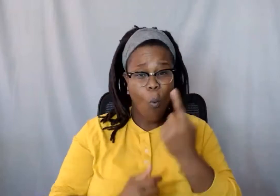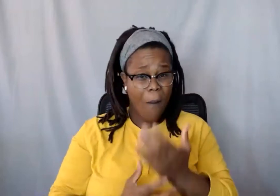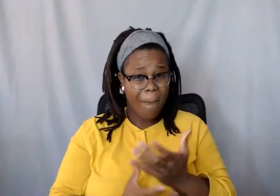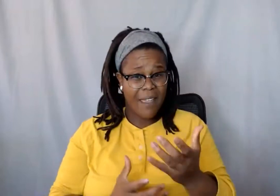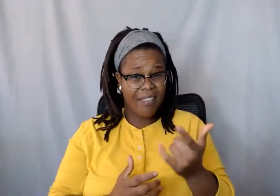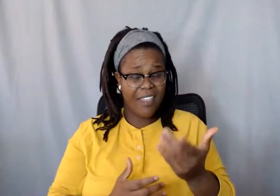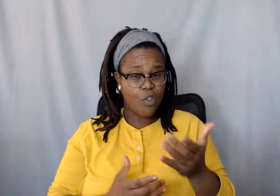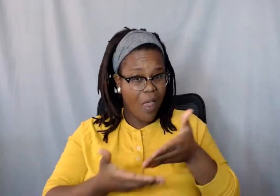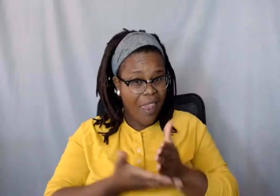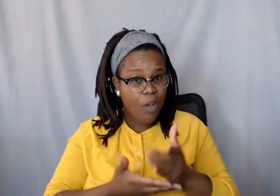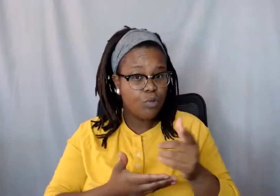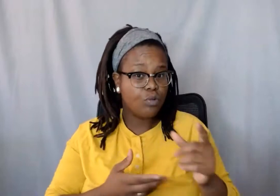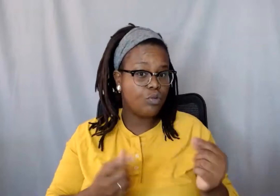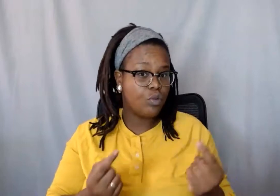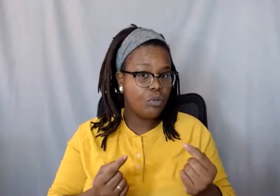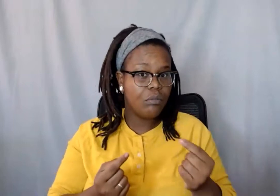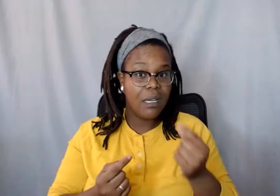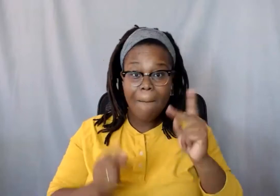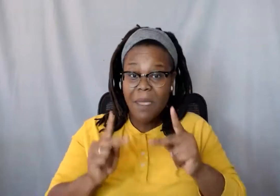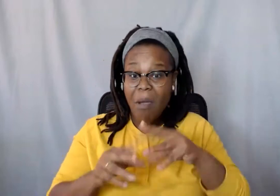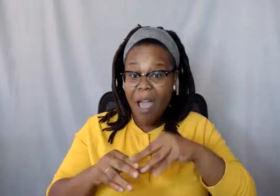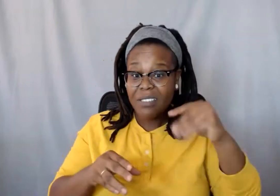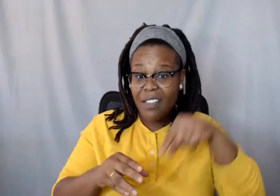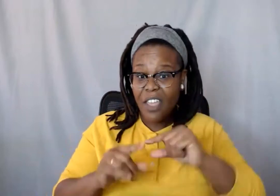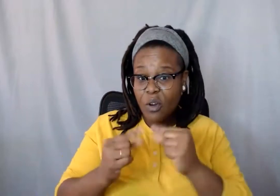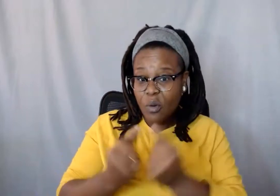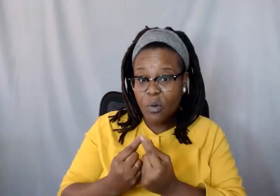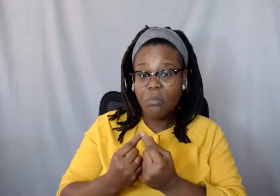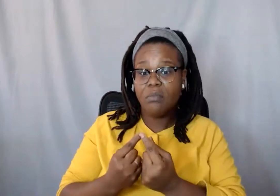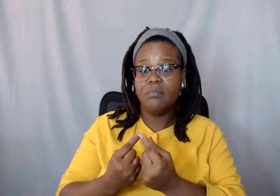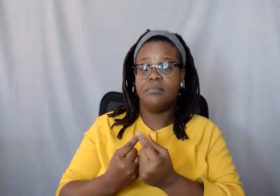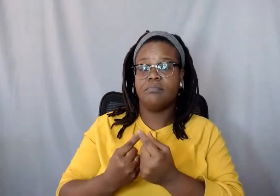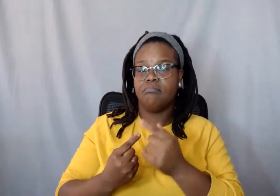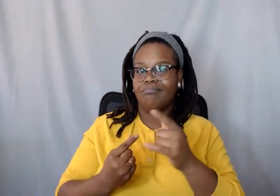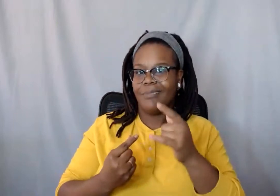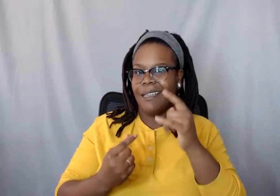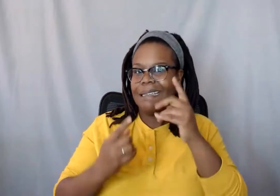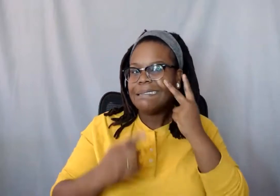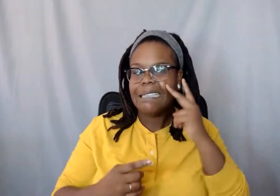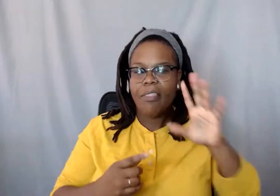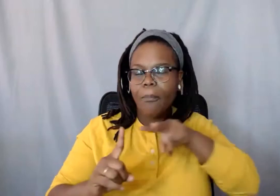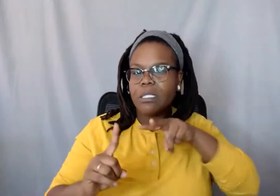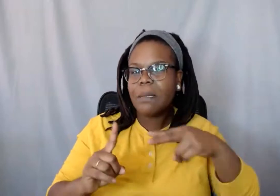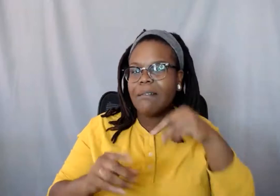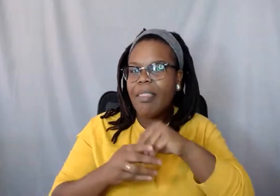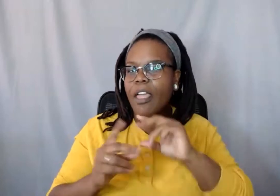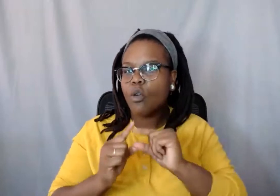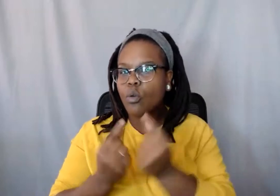allow people outside groups to kind of see what is the perspective of people in those groups. Like having like maybe talked or being,